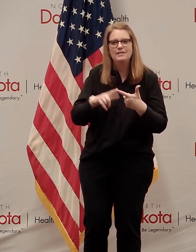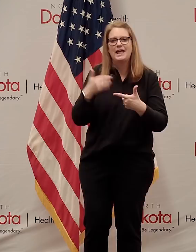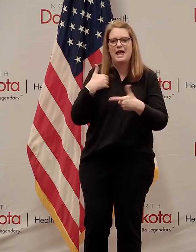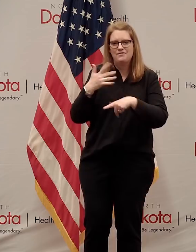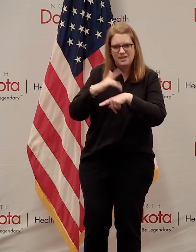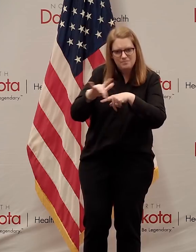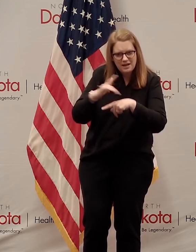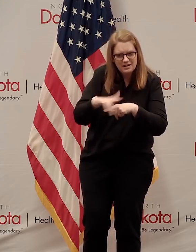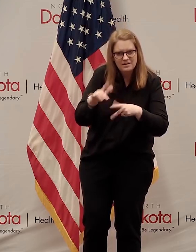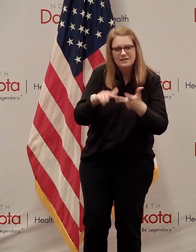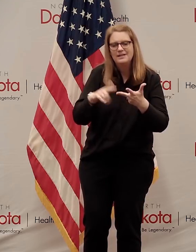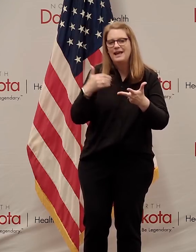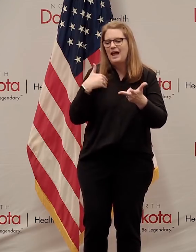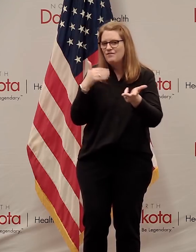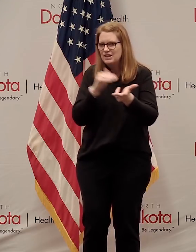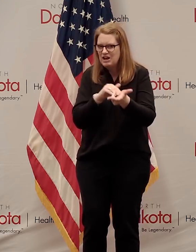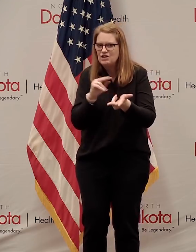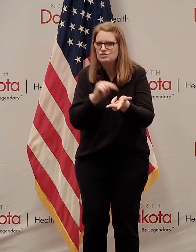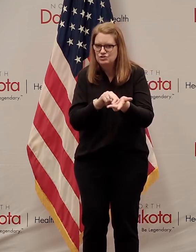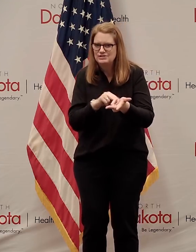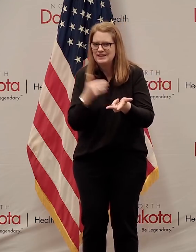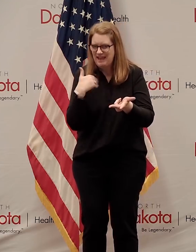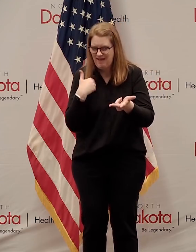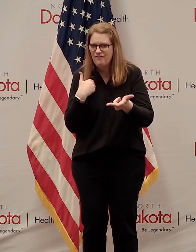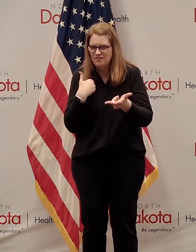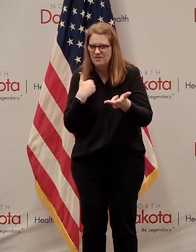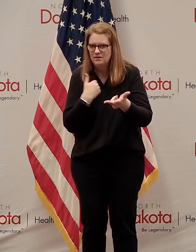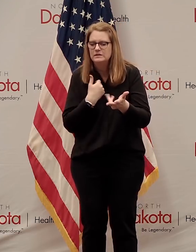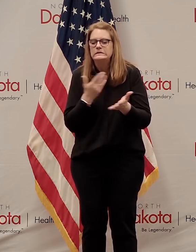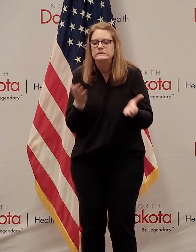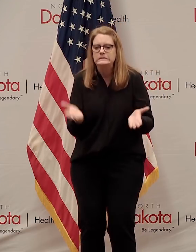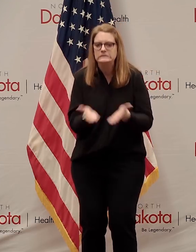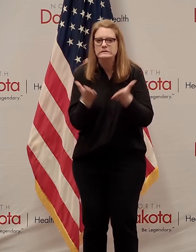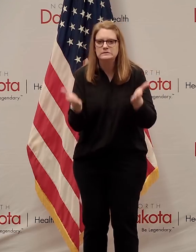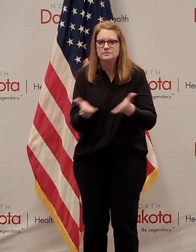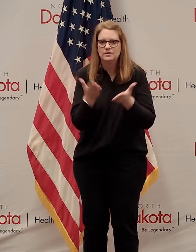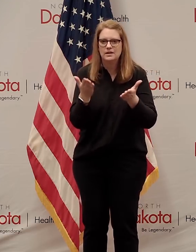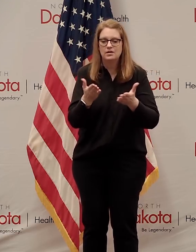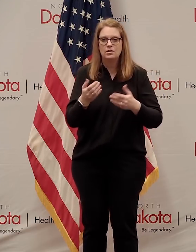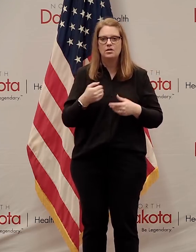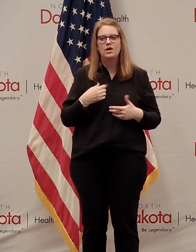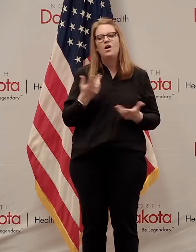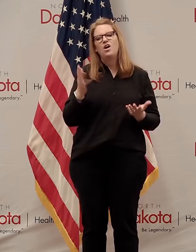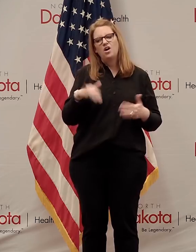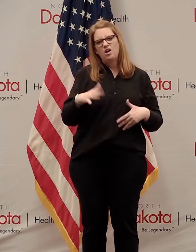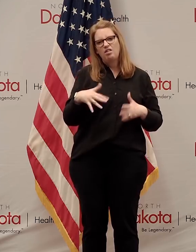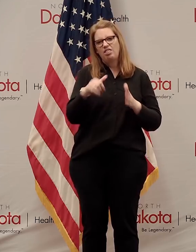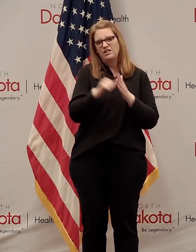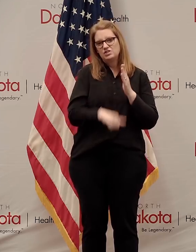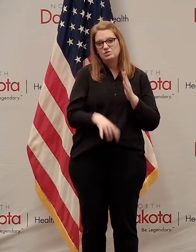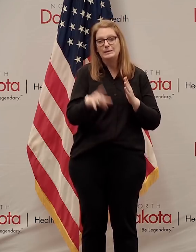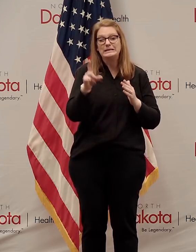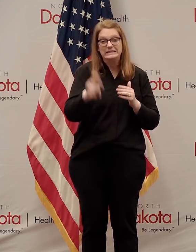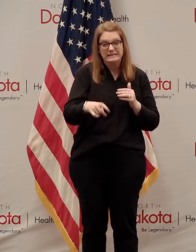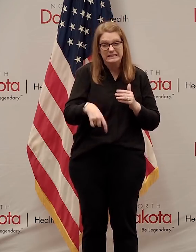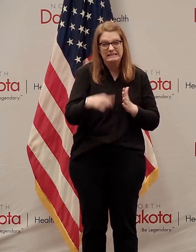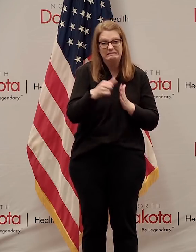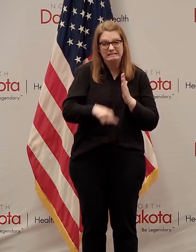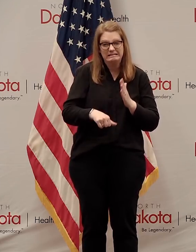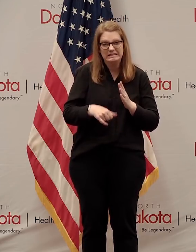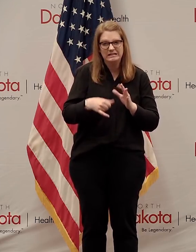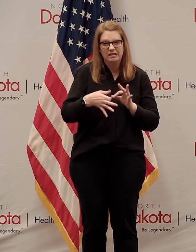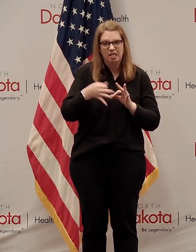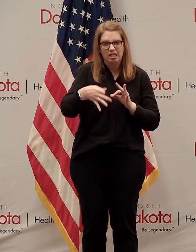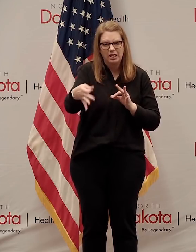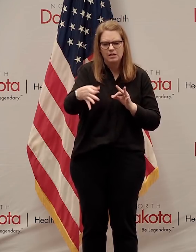rooms. They've got the doctors and nurses. And so, again, we would encourage people to do not defer needed health care during